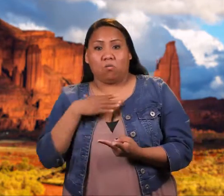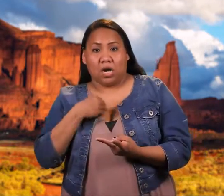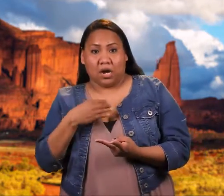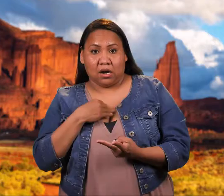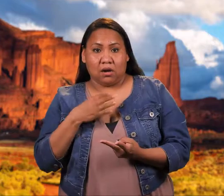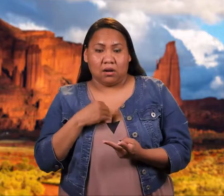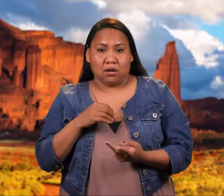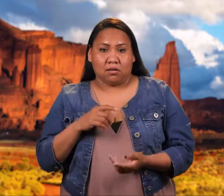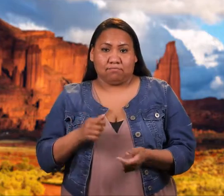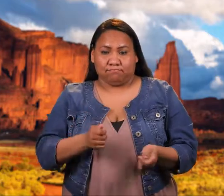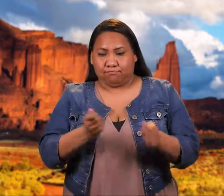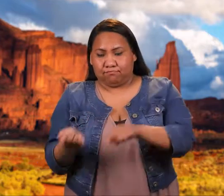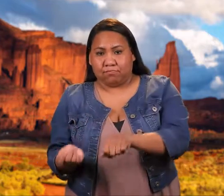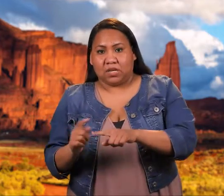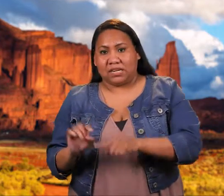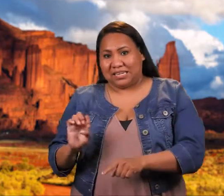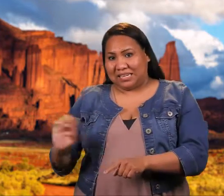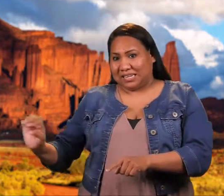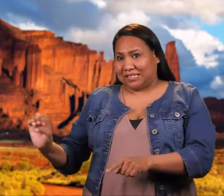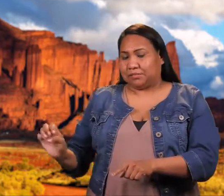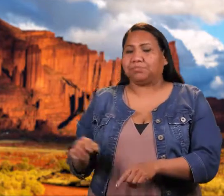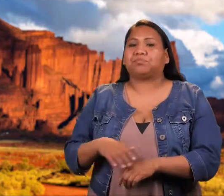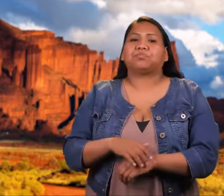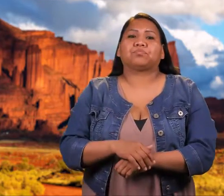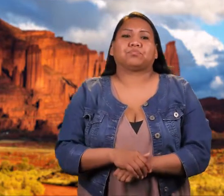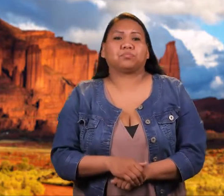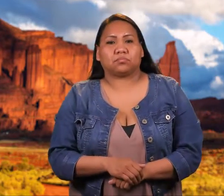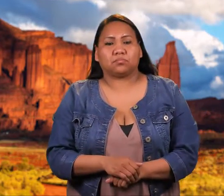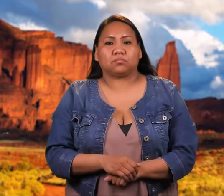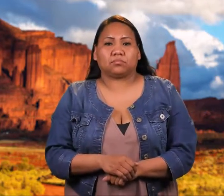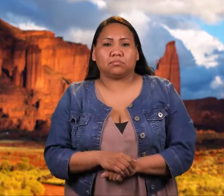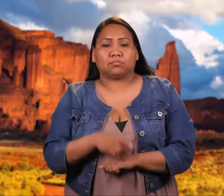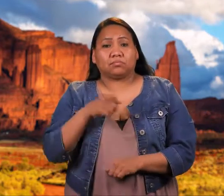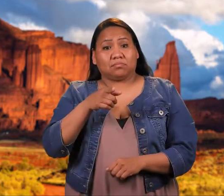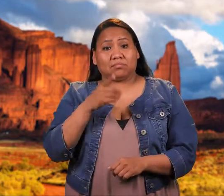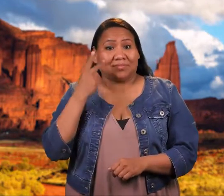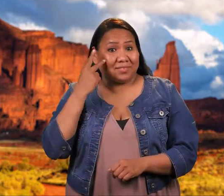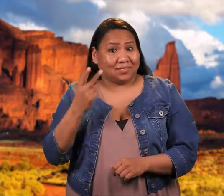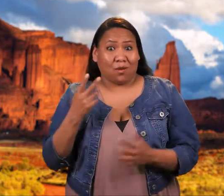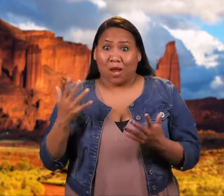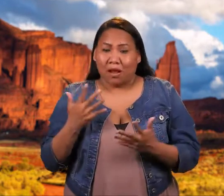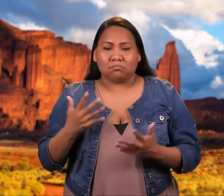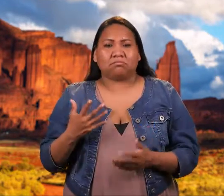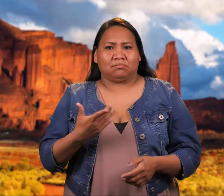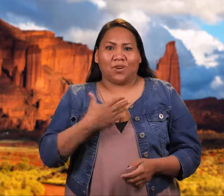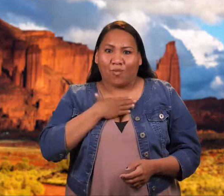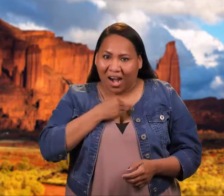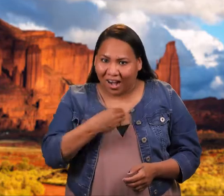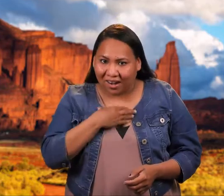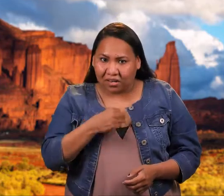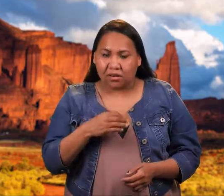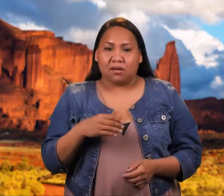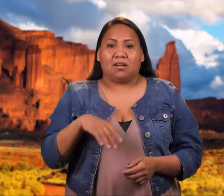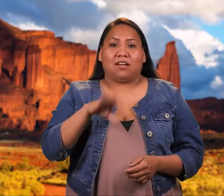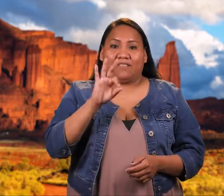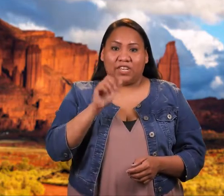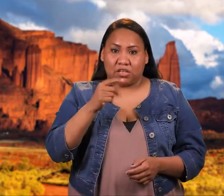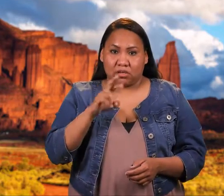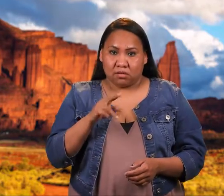two ears of corn with their tips to the east. And over the corn, they spread the other buckskin